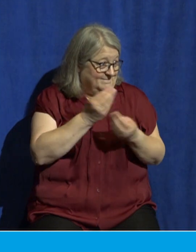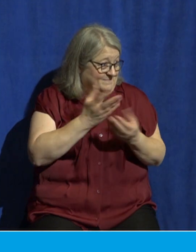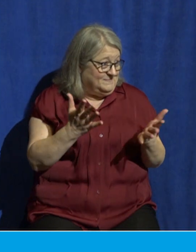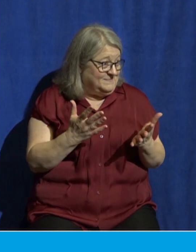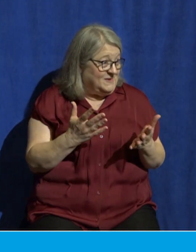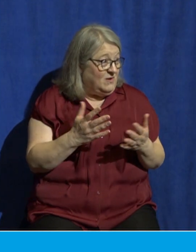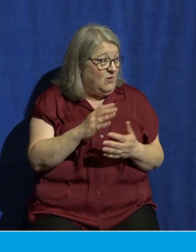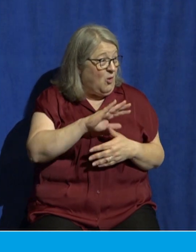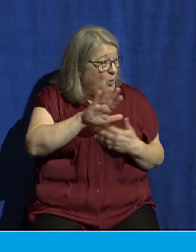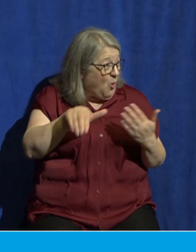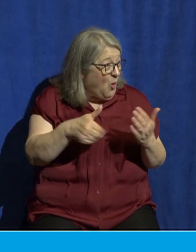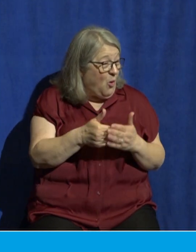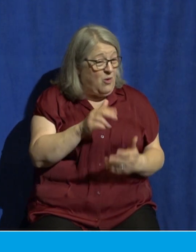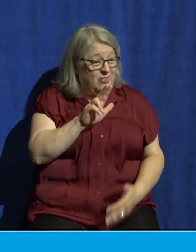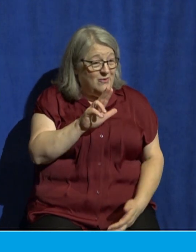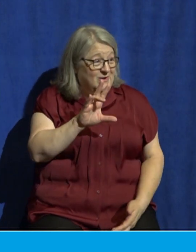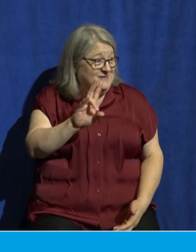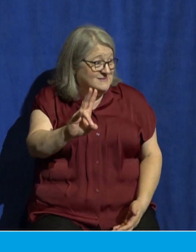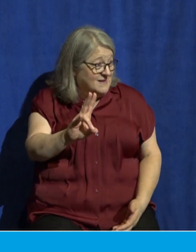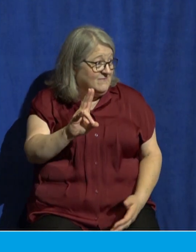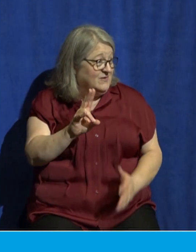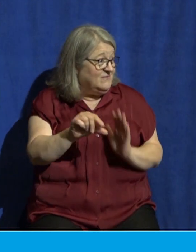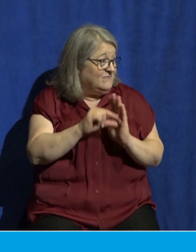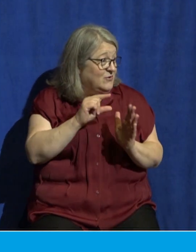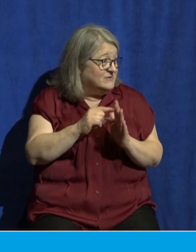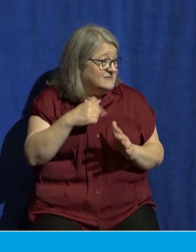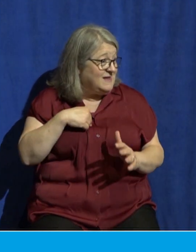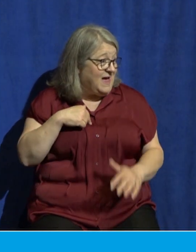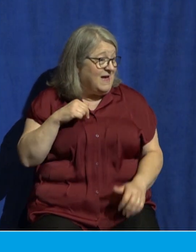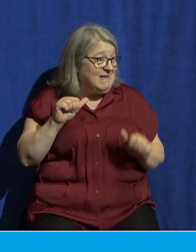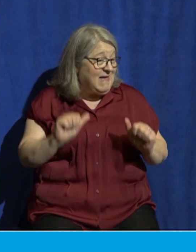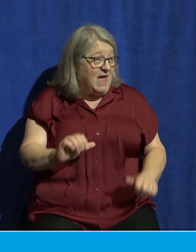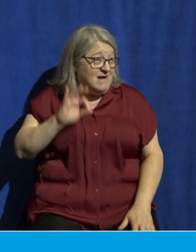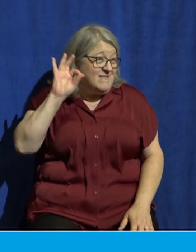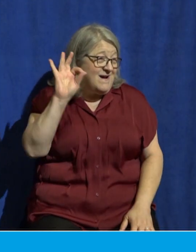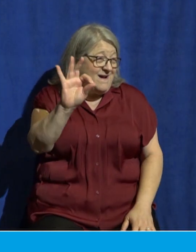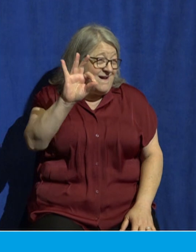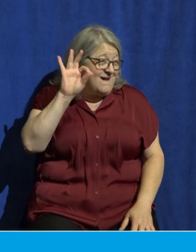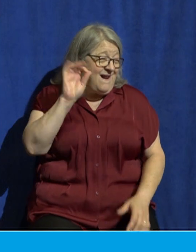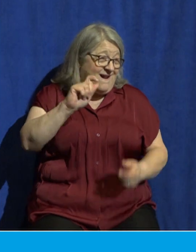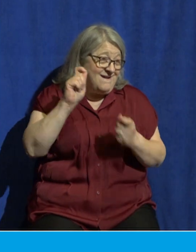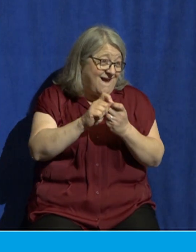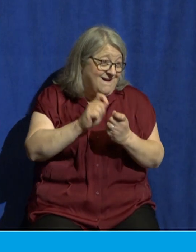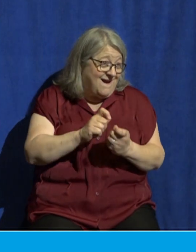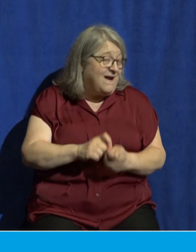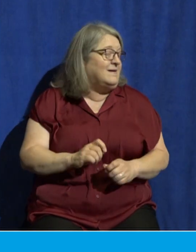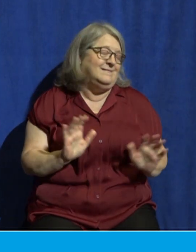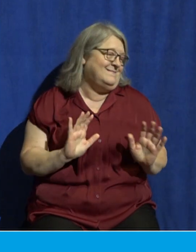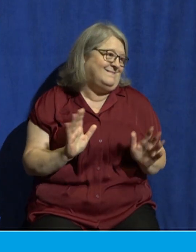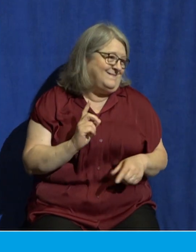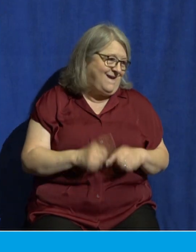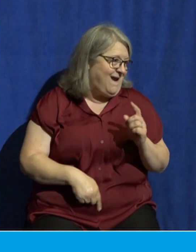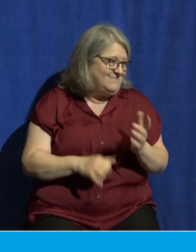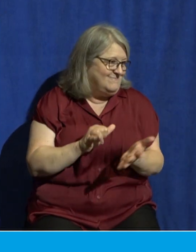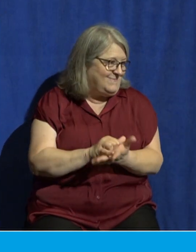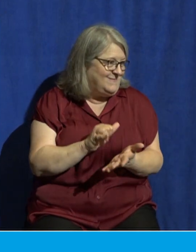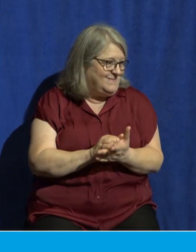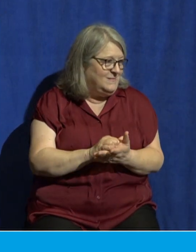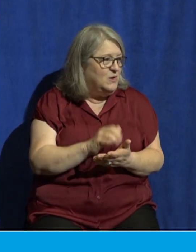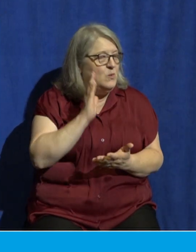37 verses in detail in the time that we have. We're going to read through those verses, but I'm going to read the chapter